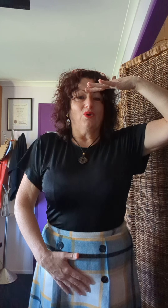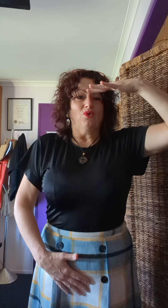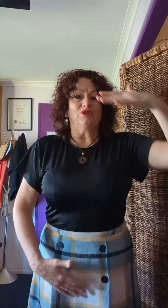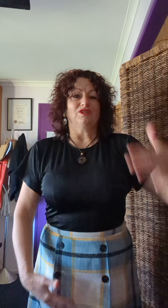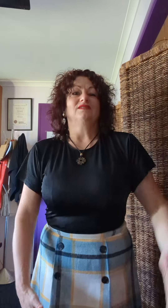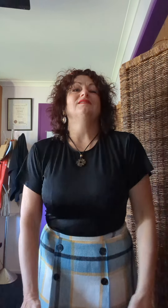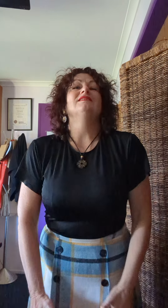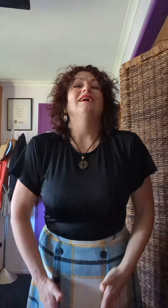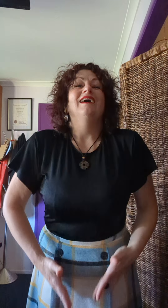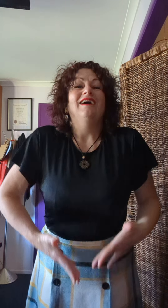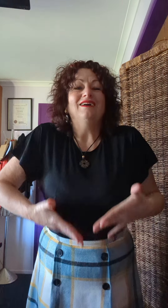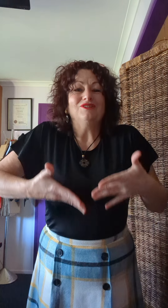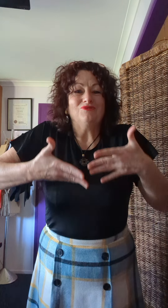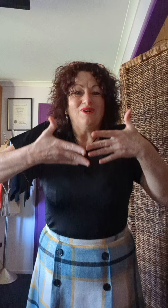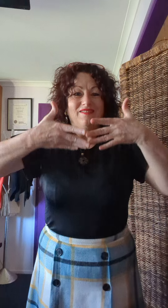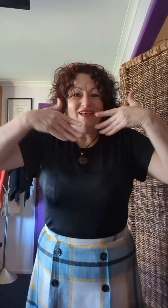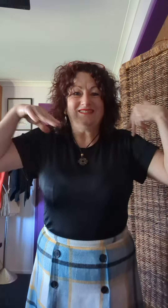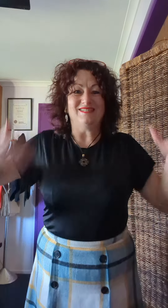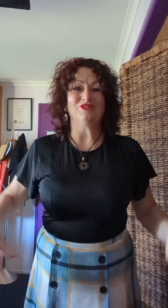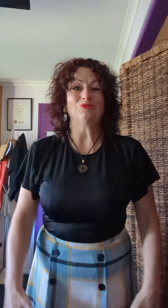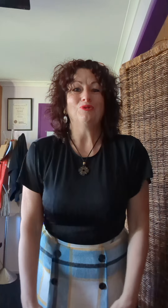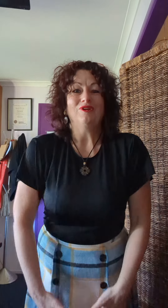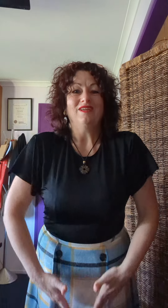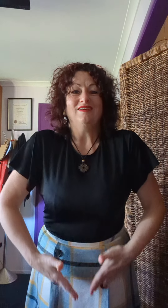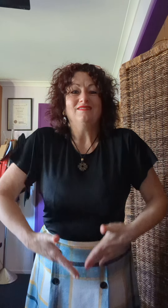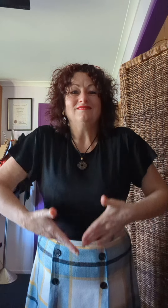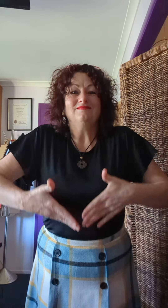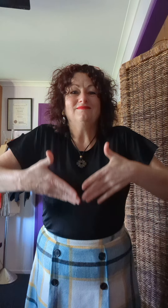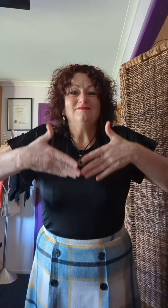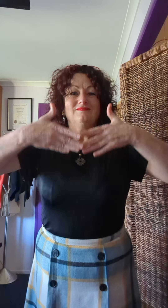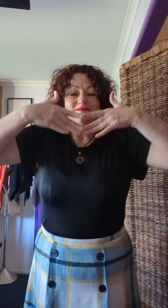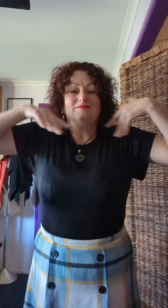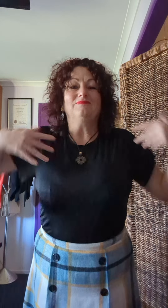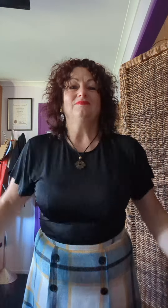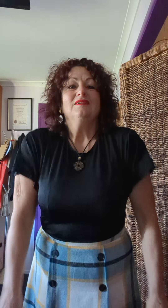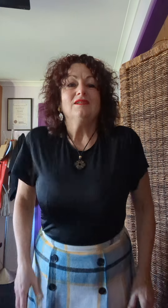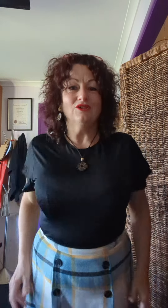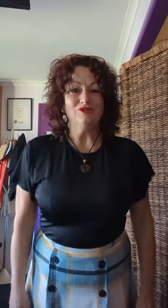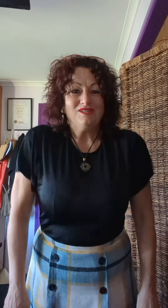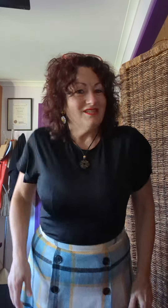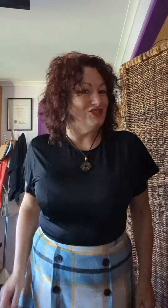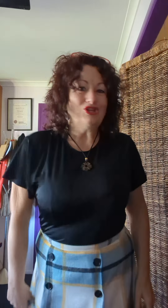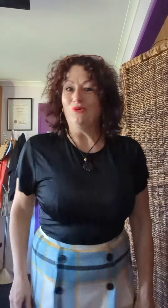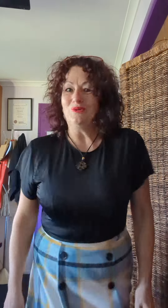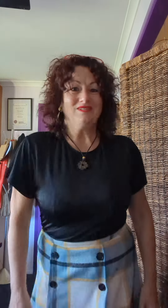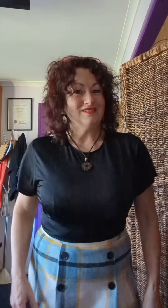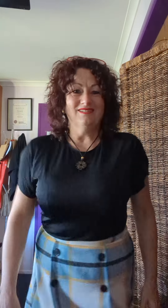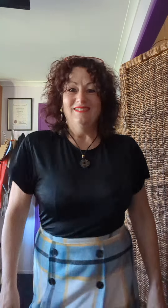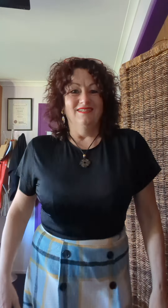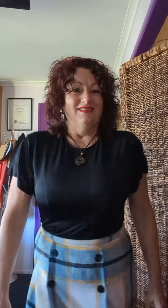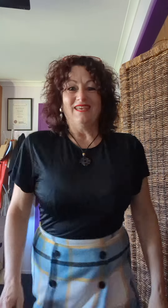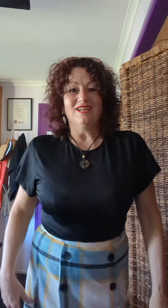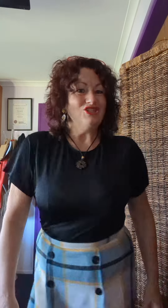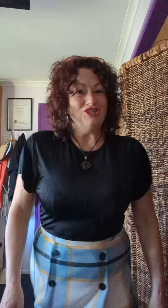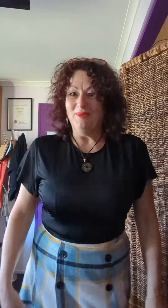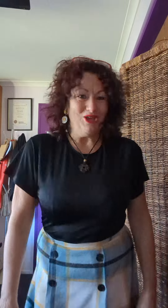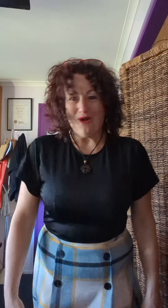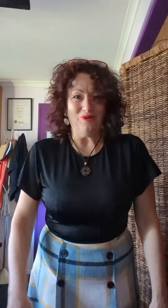Gorgeous. And run that central meridian. Loosen the shoulders. Get a shimmy going